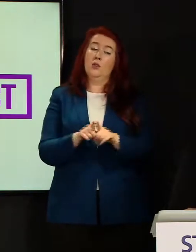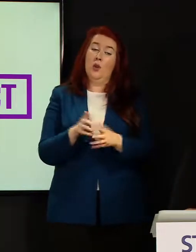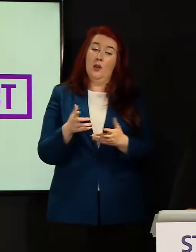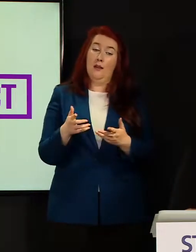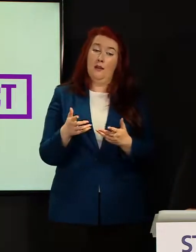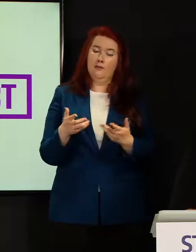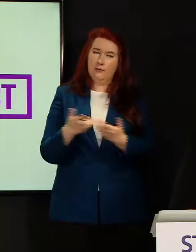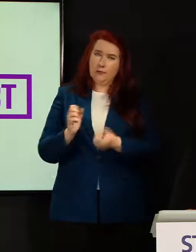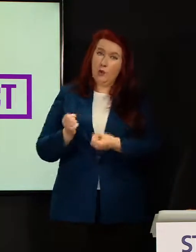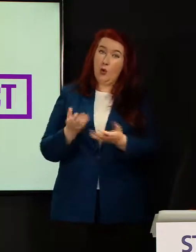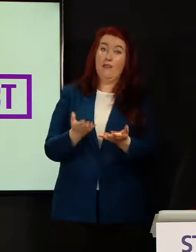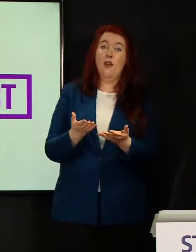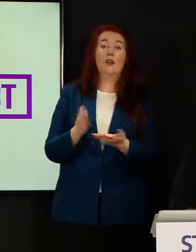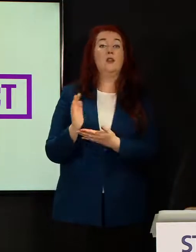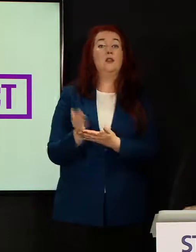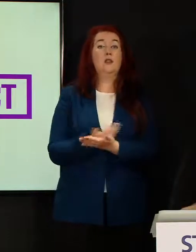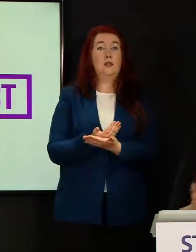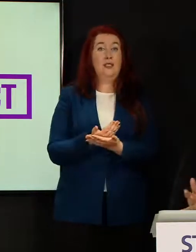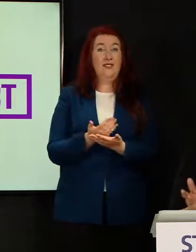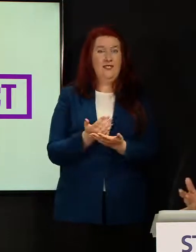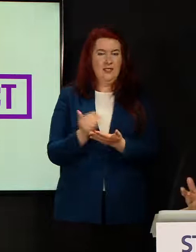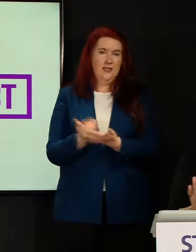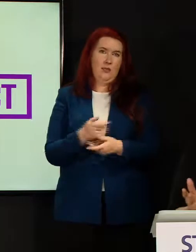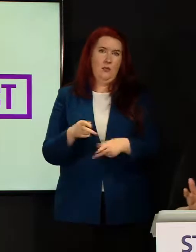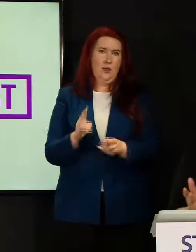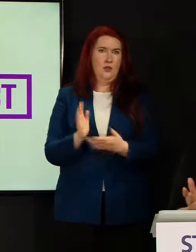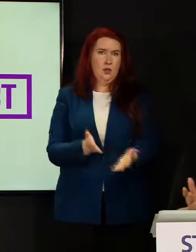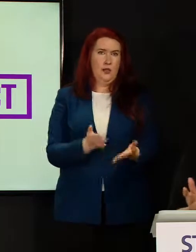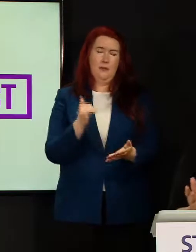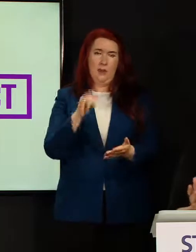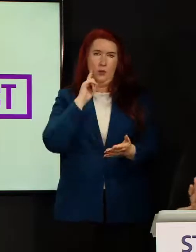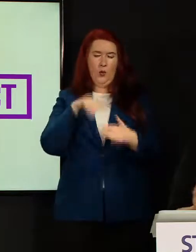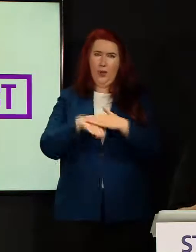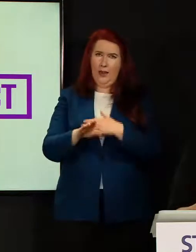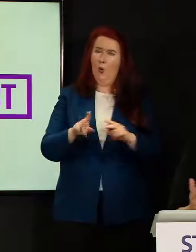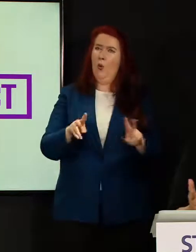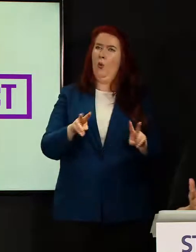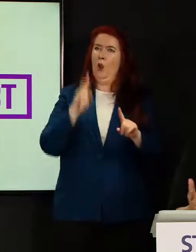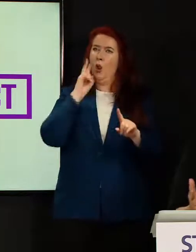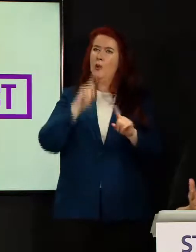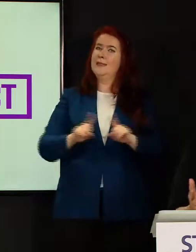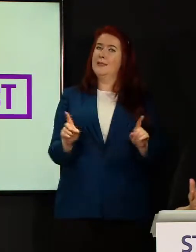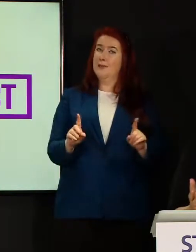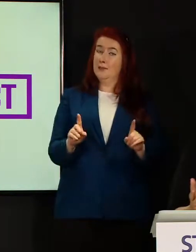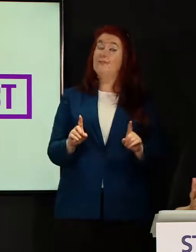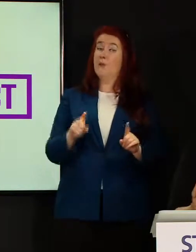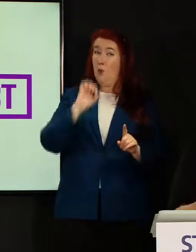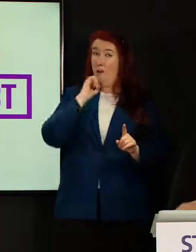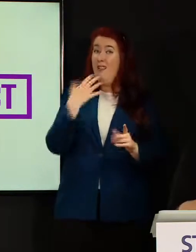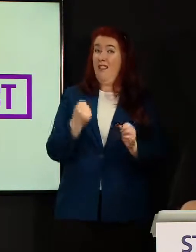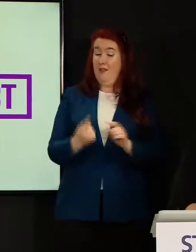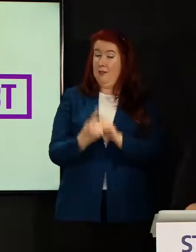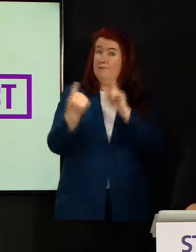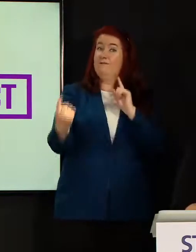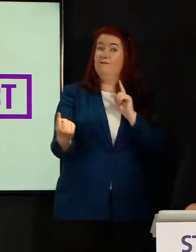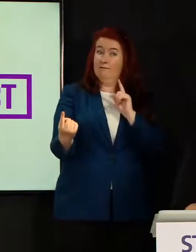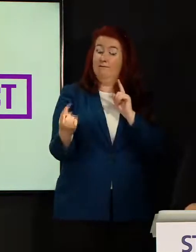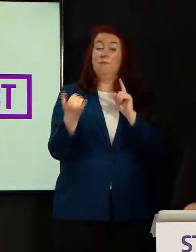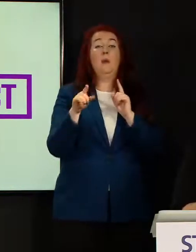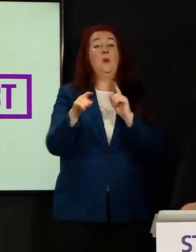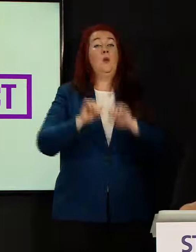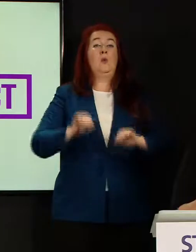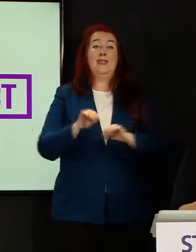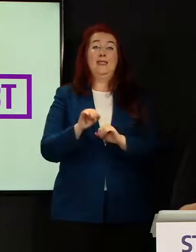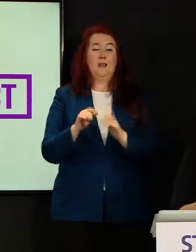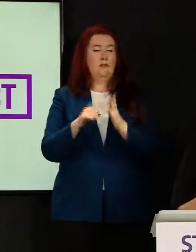within our health and social care systems, you may notice some changes. There will be socially distancing, whether it's whilst you're waiting